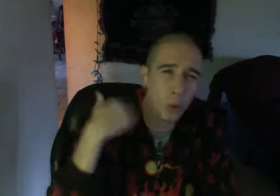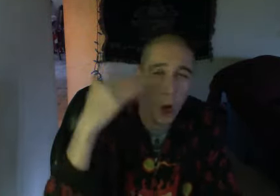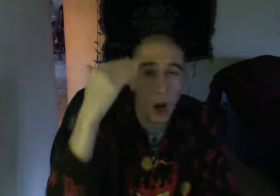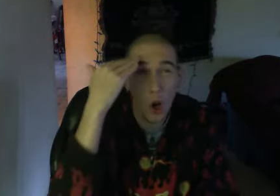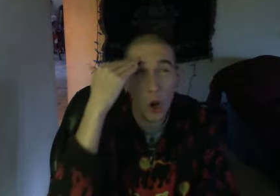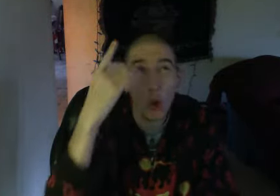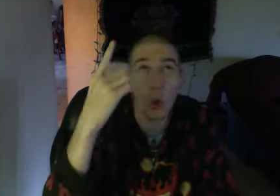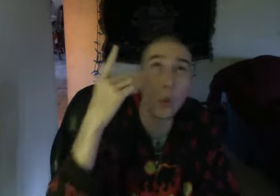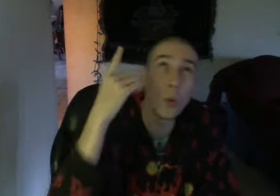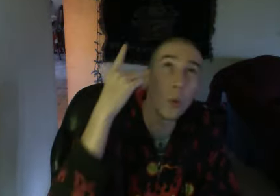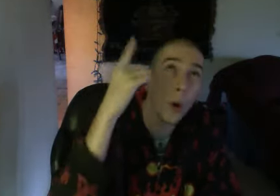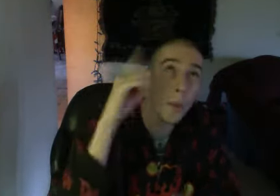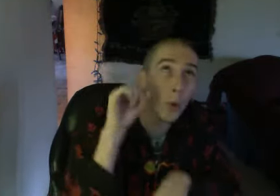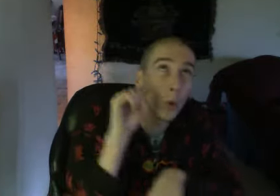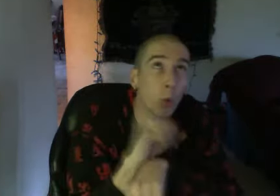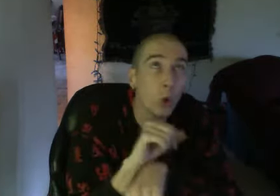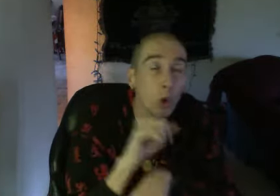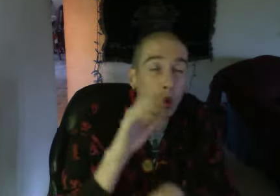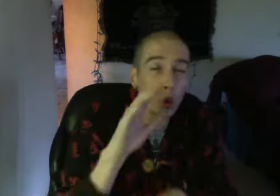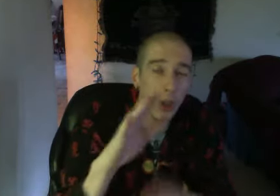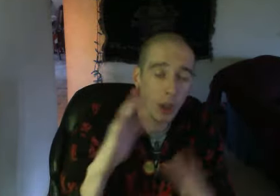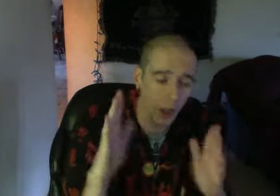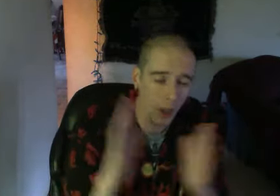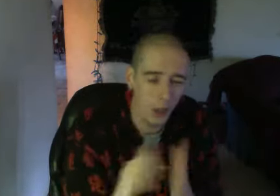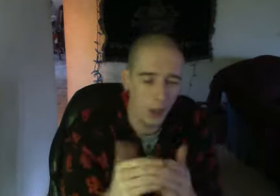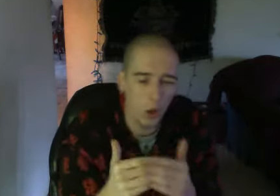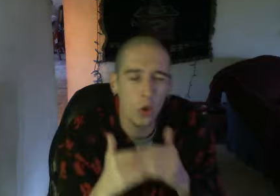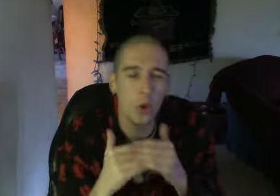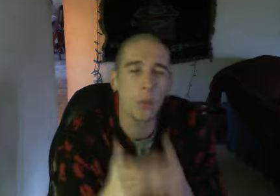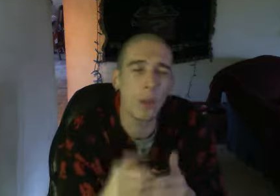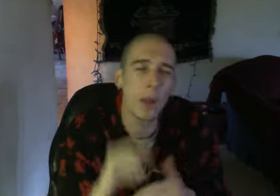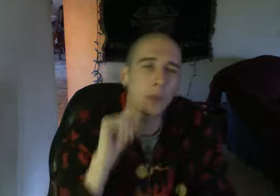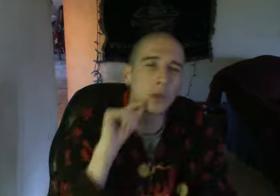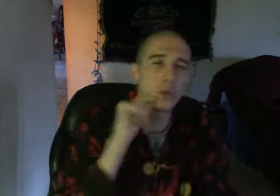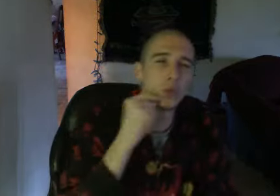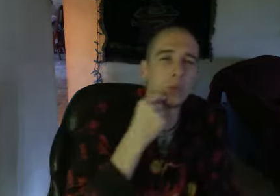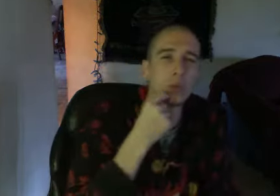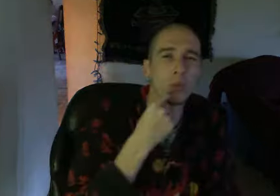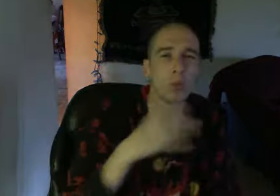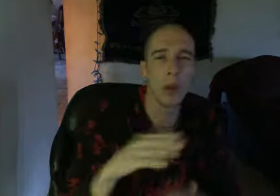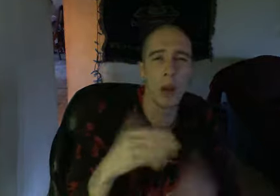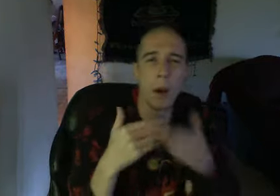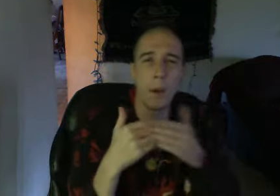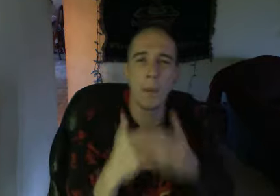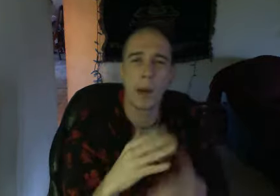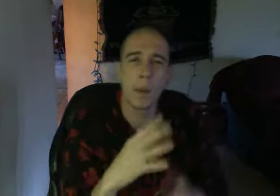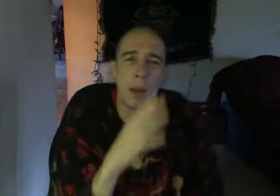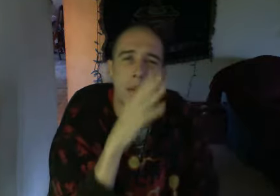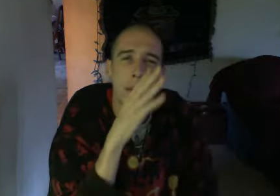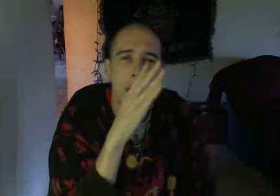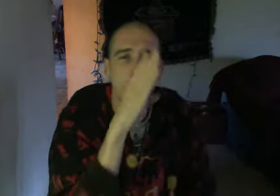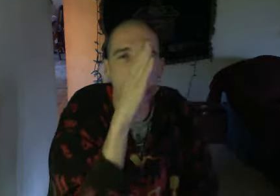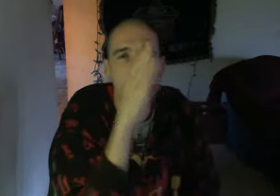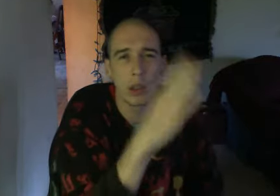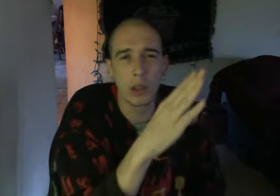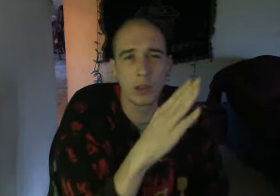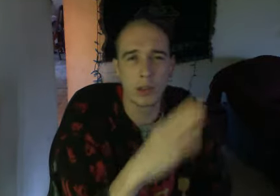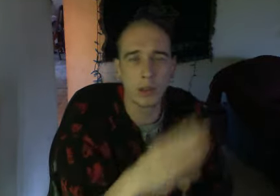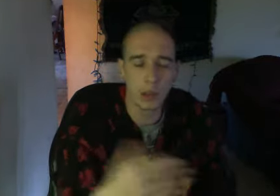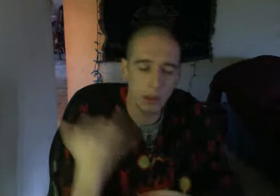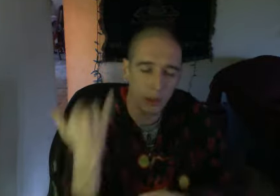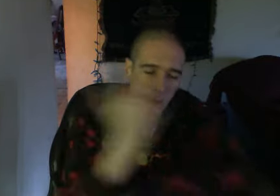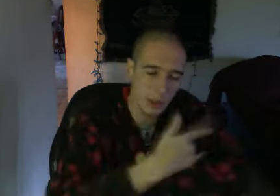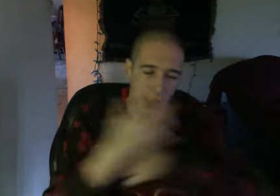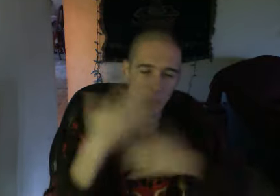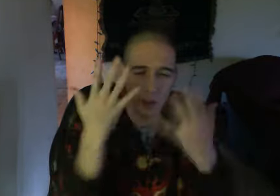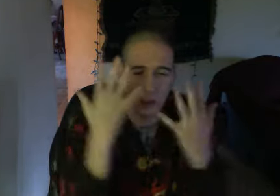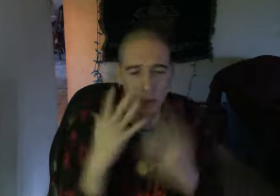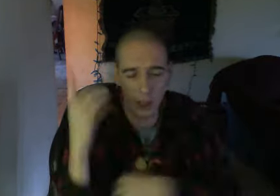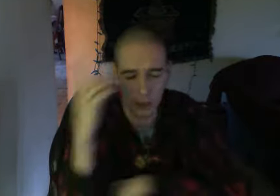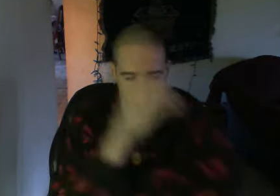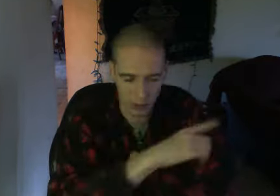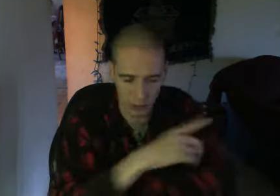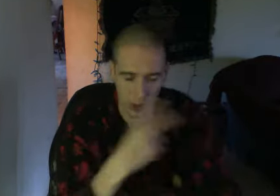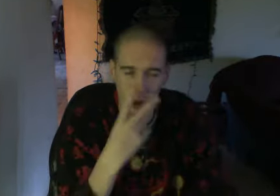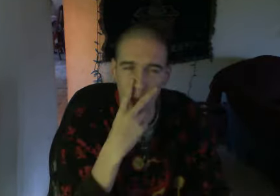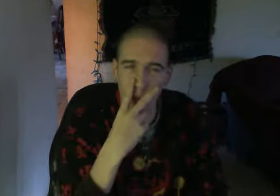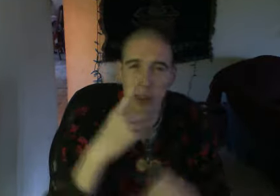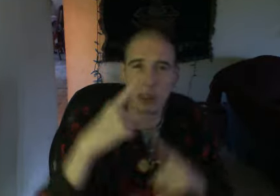You're up there working your little babies cool and your baby mama straight, but today's a sad day to see